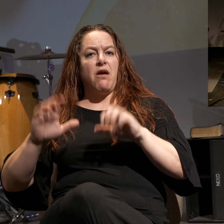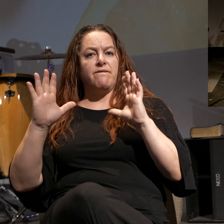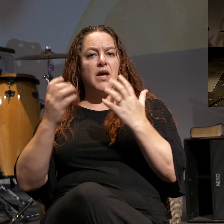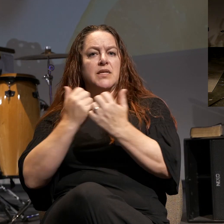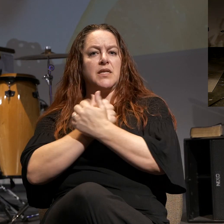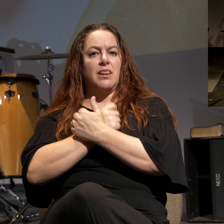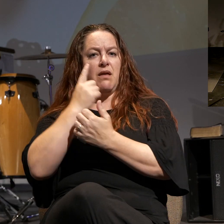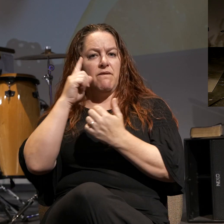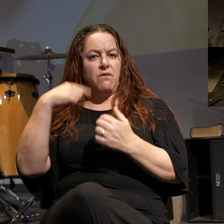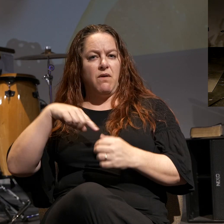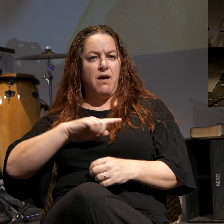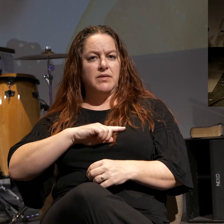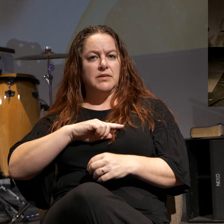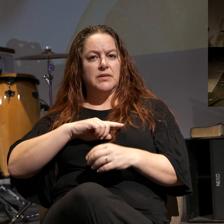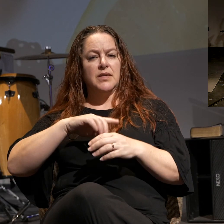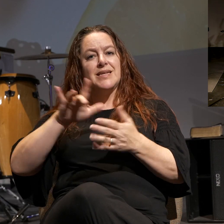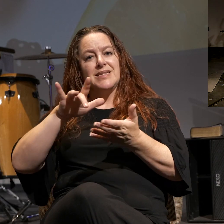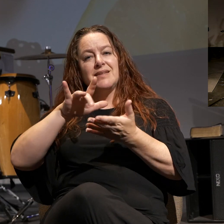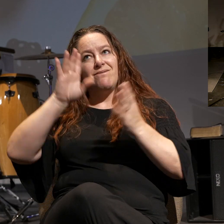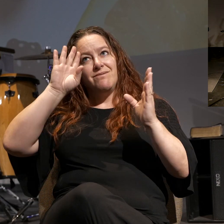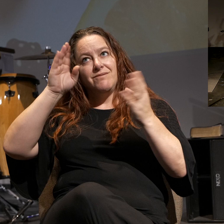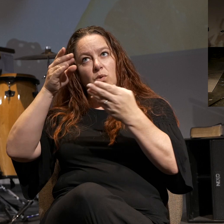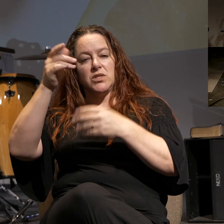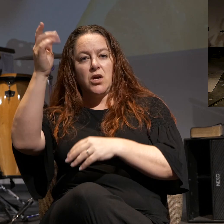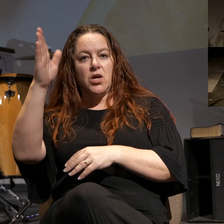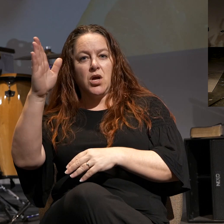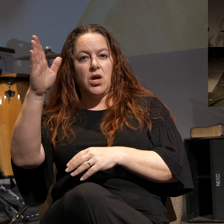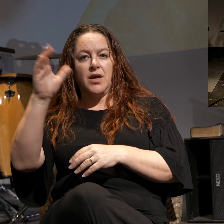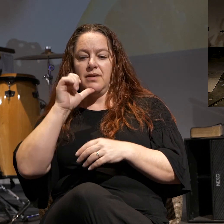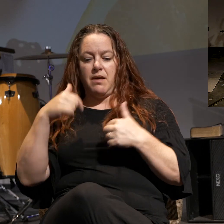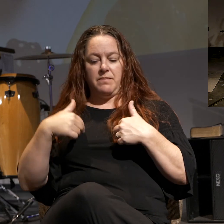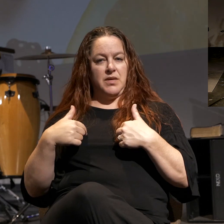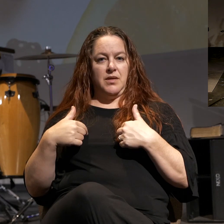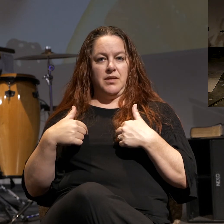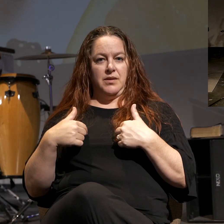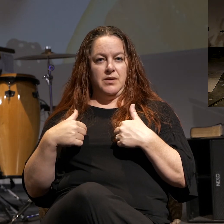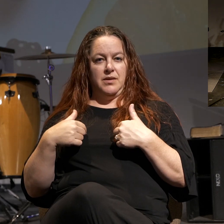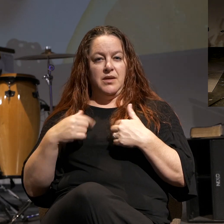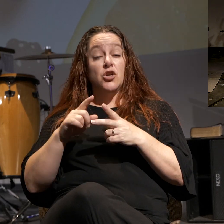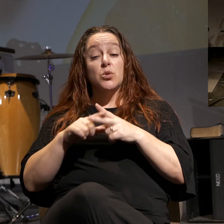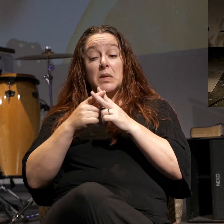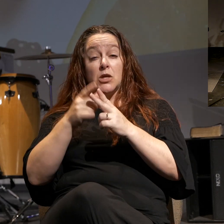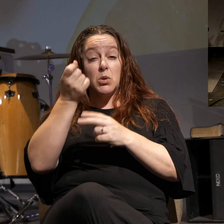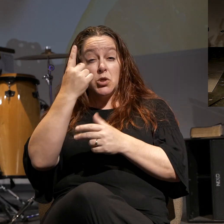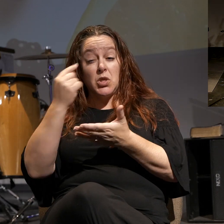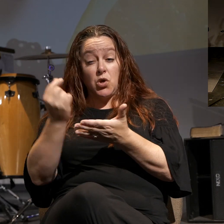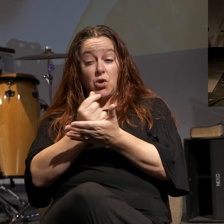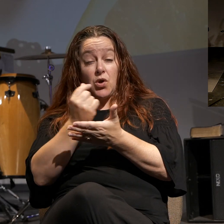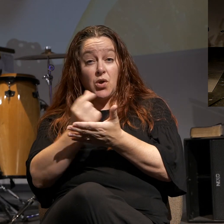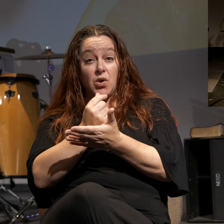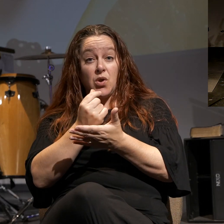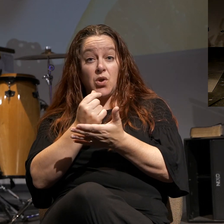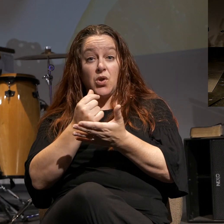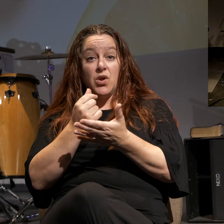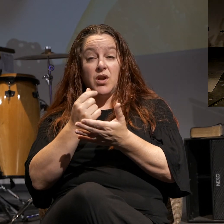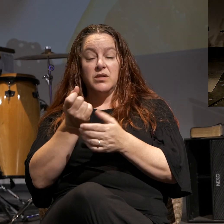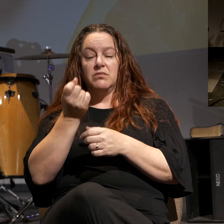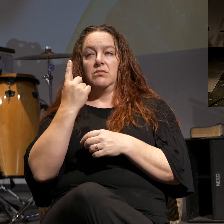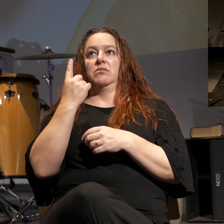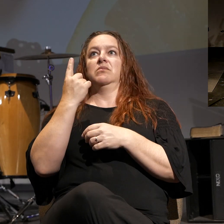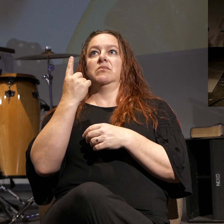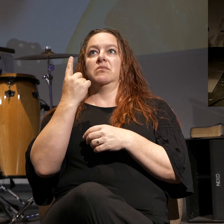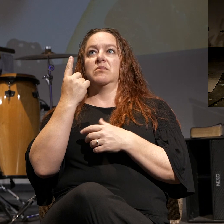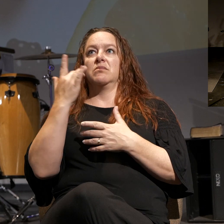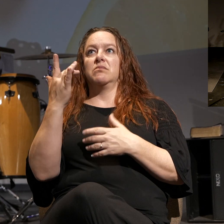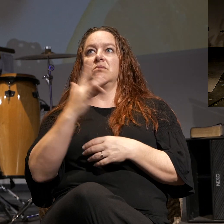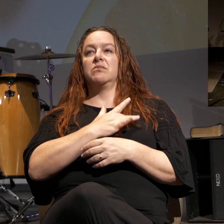It's God-centered. It's inside out. When you begin to understand the gospel and the coins drop, boom, it drops